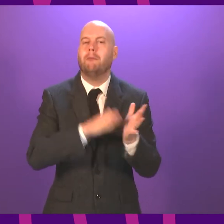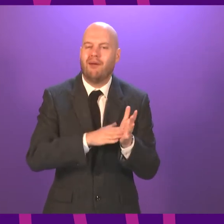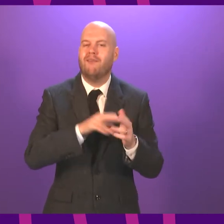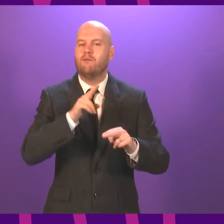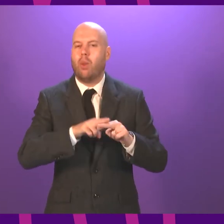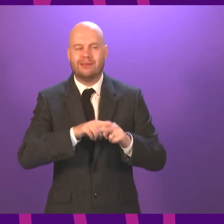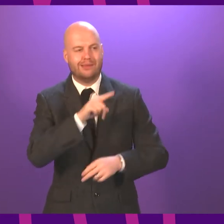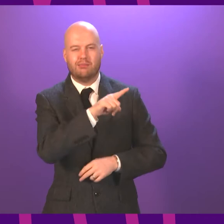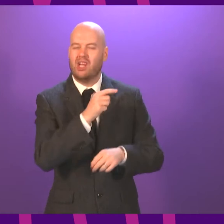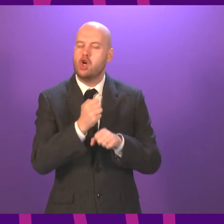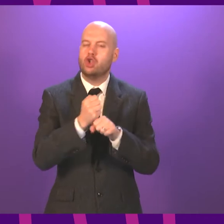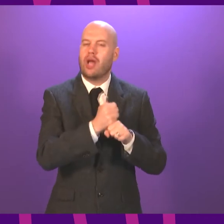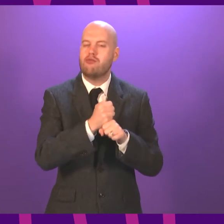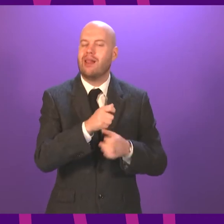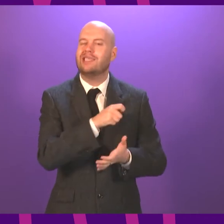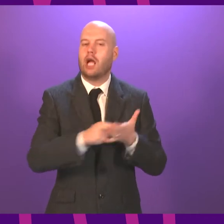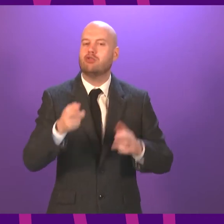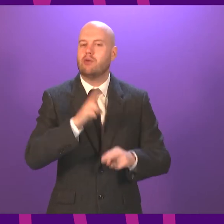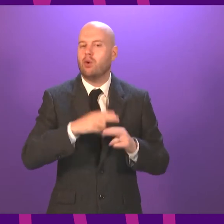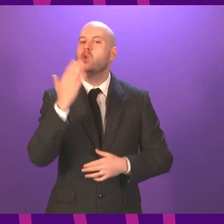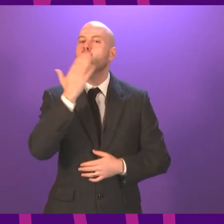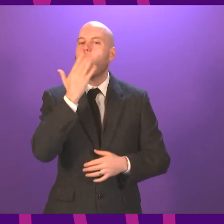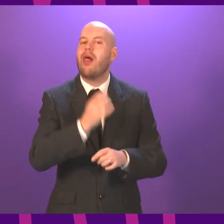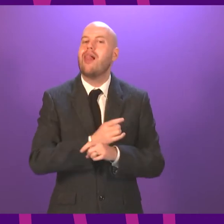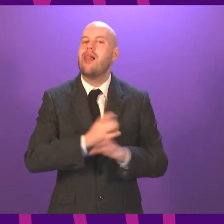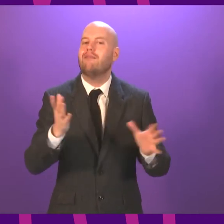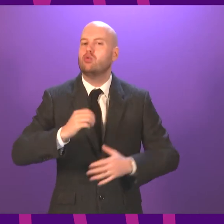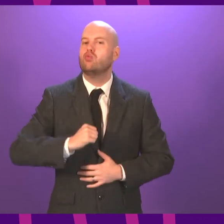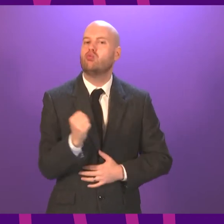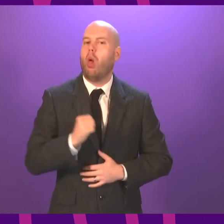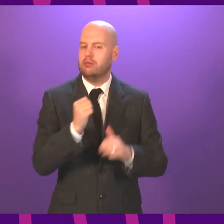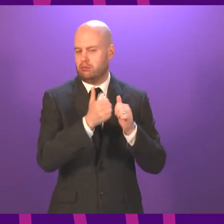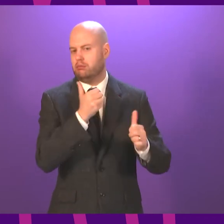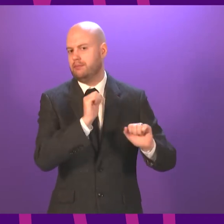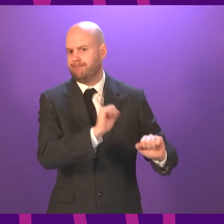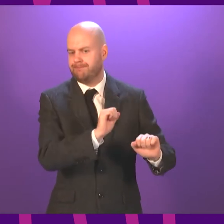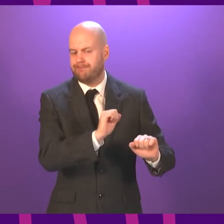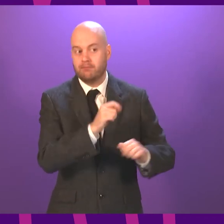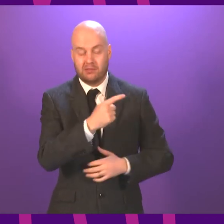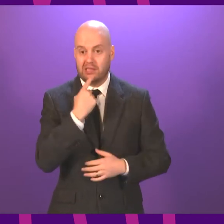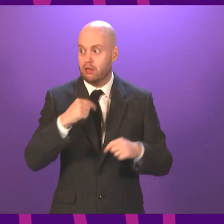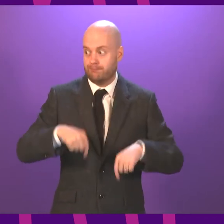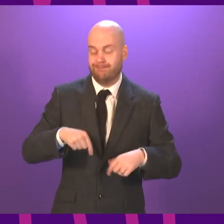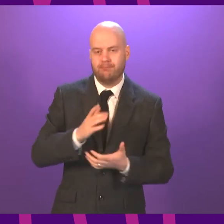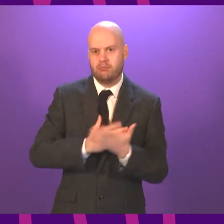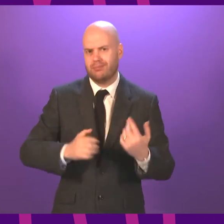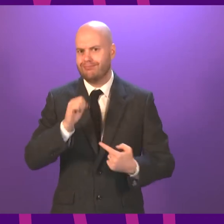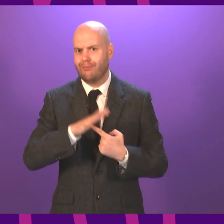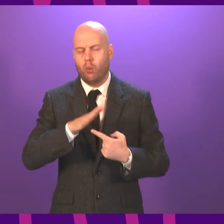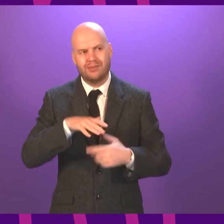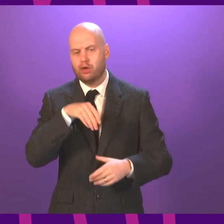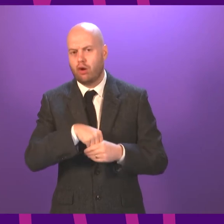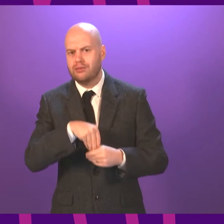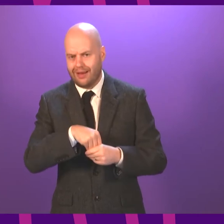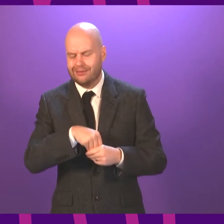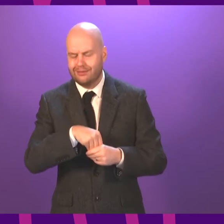Secretary of School Leaders Scotland. He said this and I think this is an important context as we go into, I'm sure, some of the detail of this.